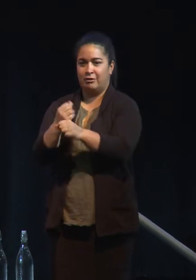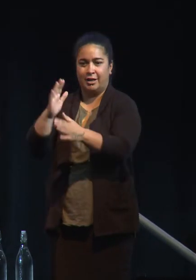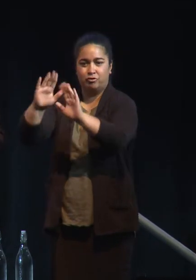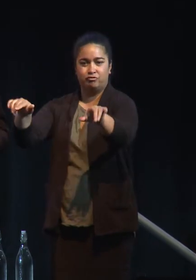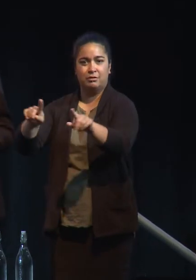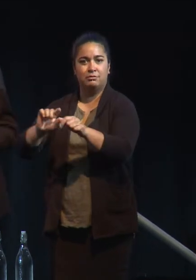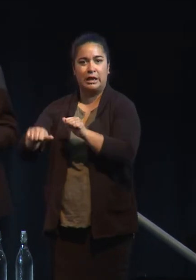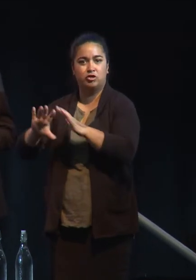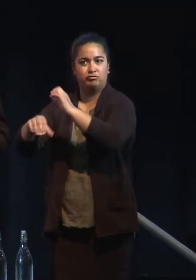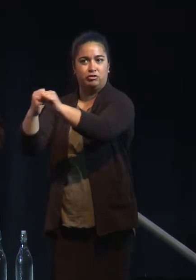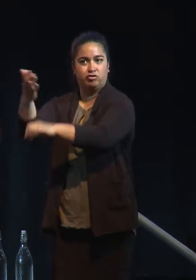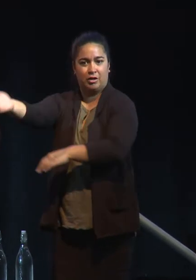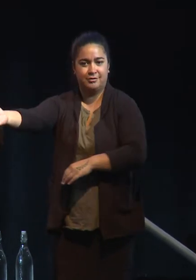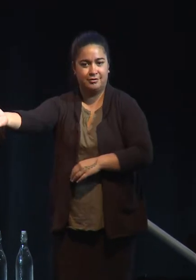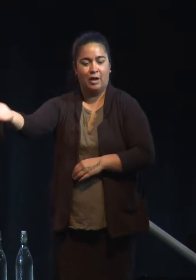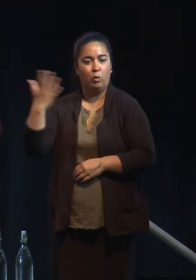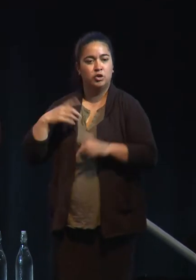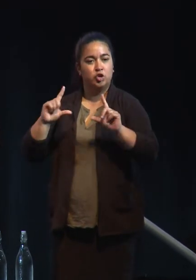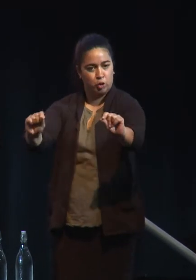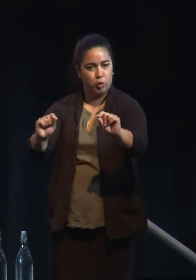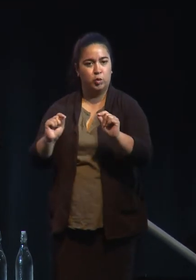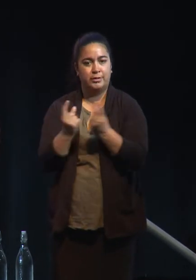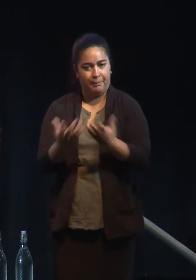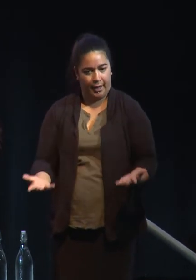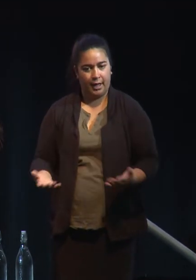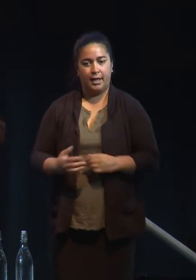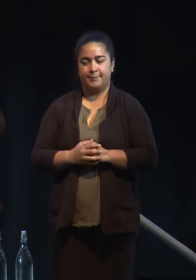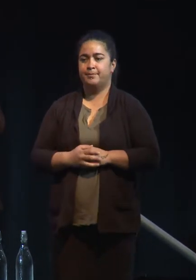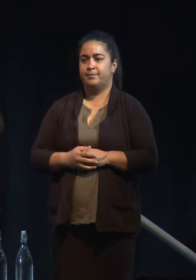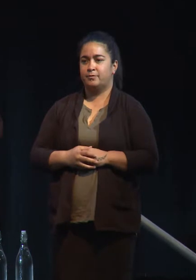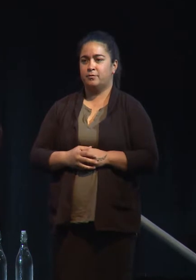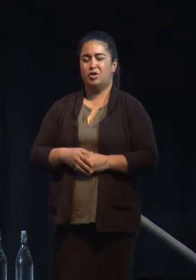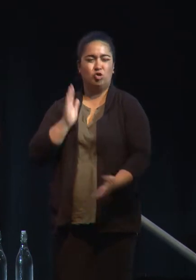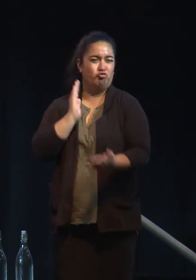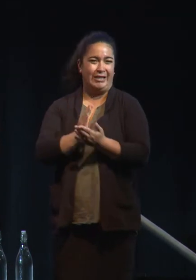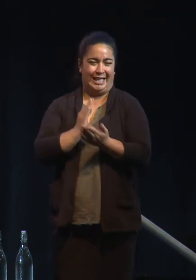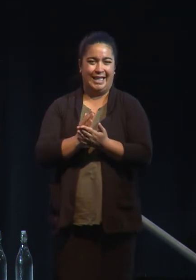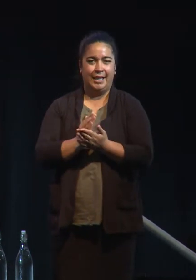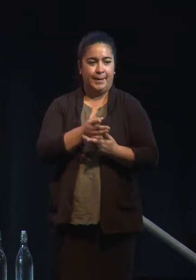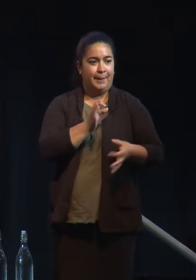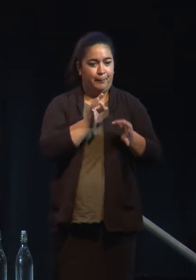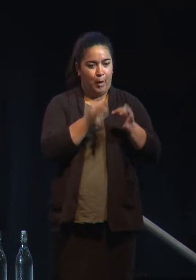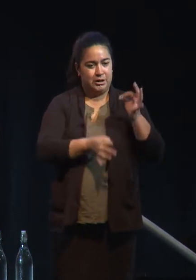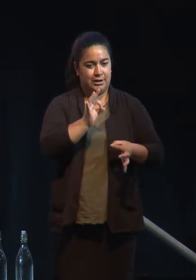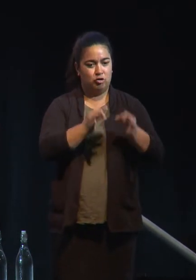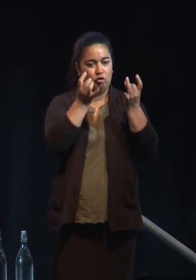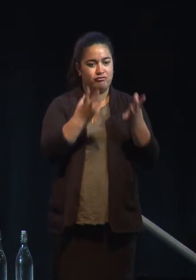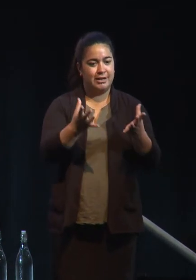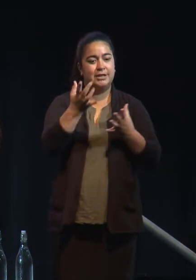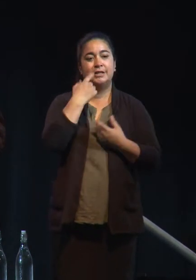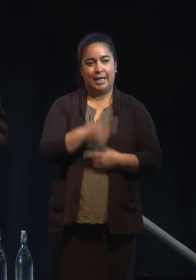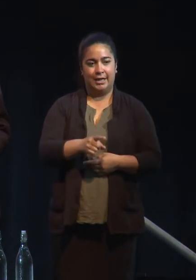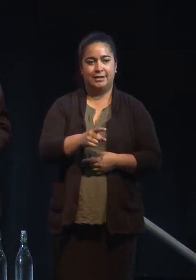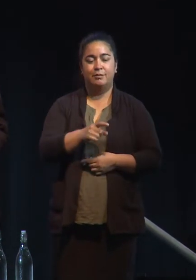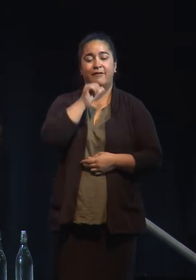on the wall, you know, about this kind of dark, you know, political scenario. If you look at the US,